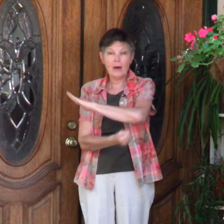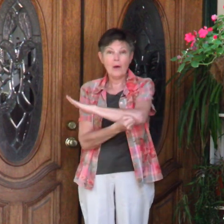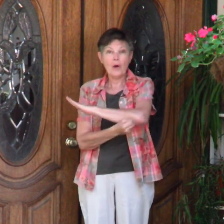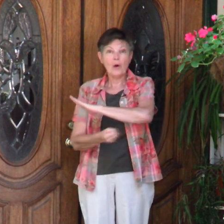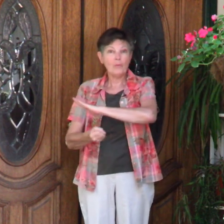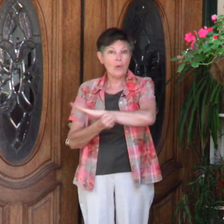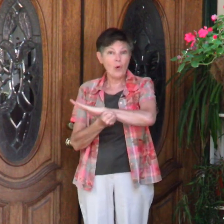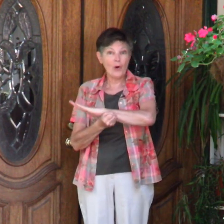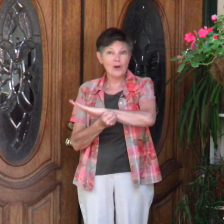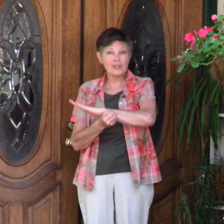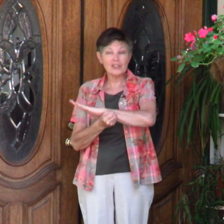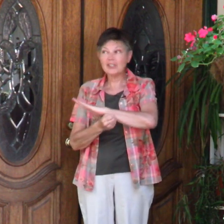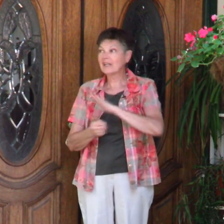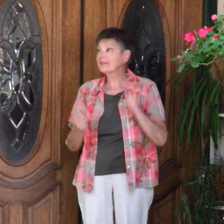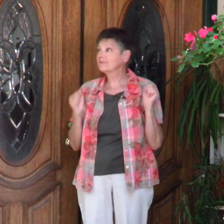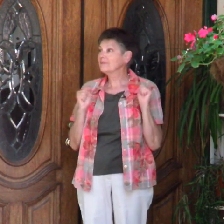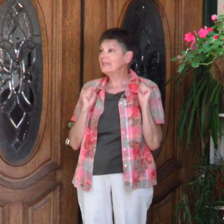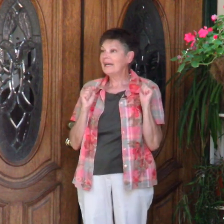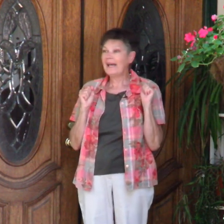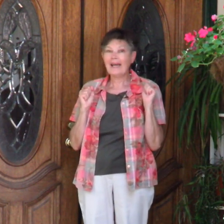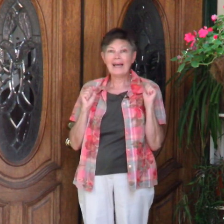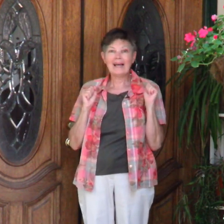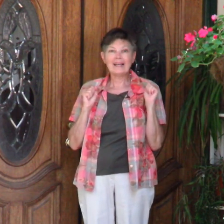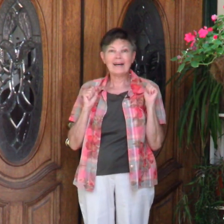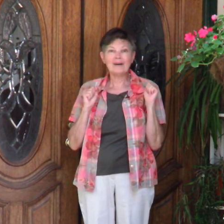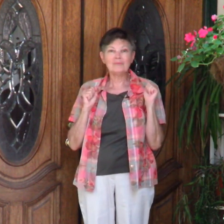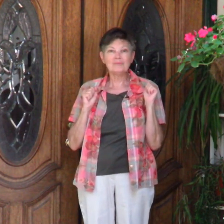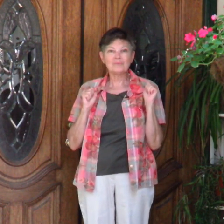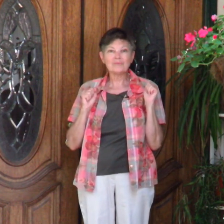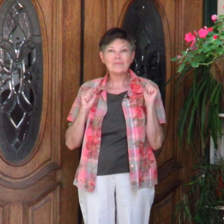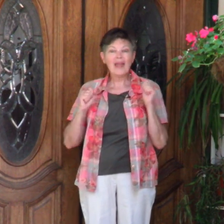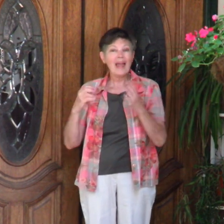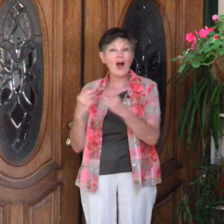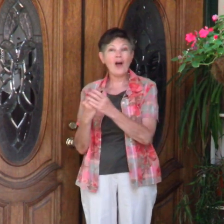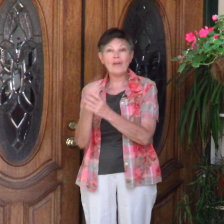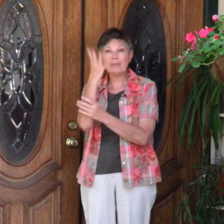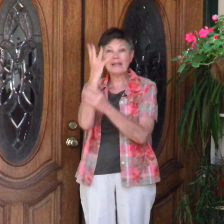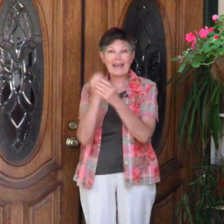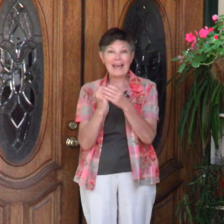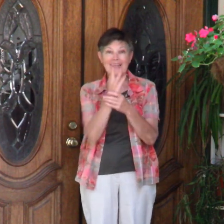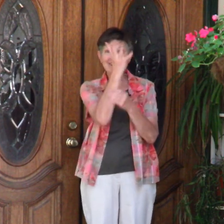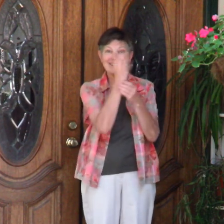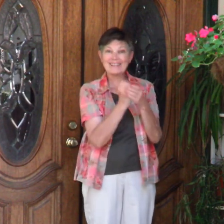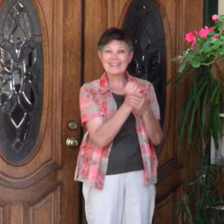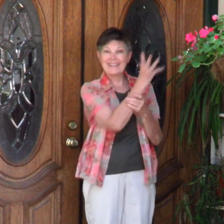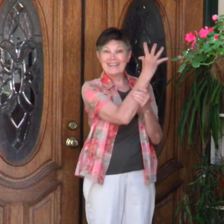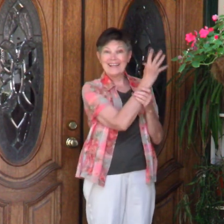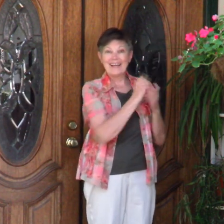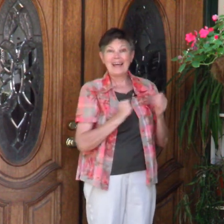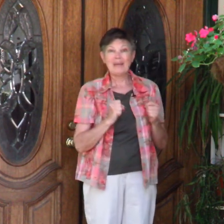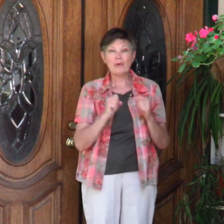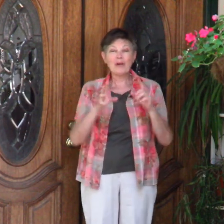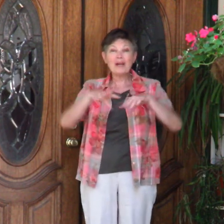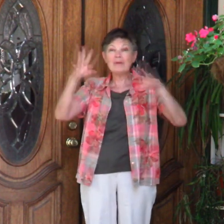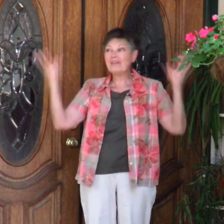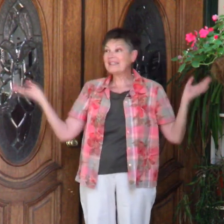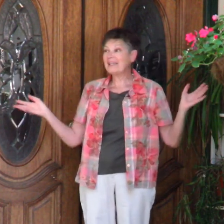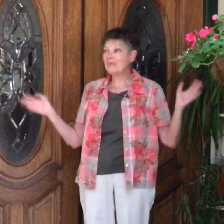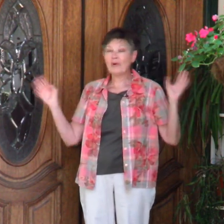porch. And all the plants. But we're going to be visiting more